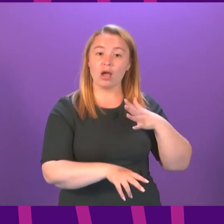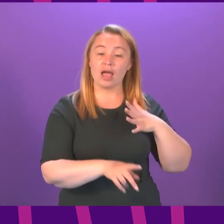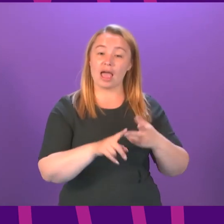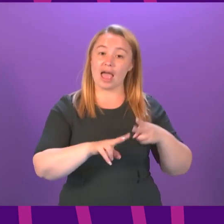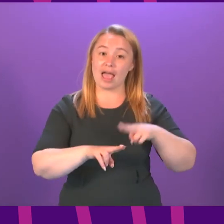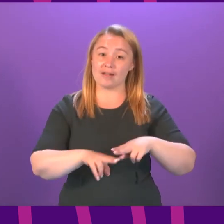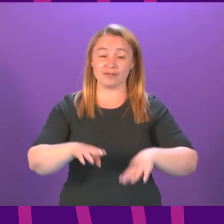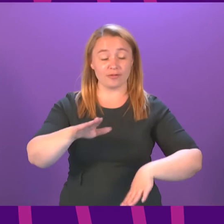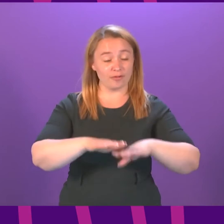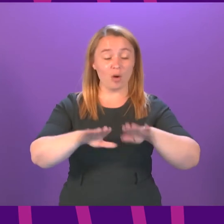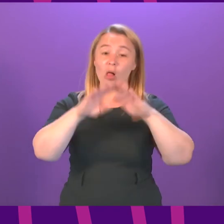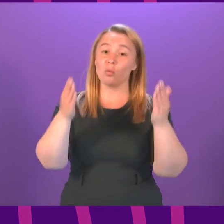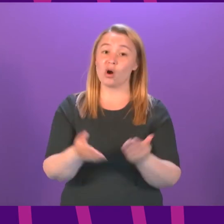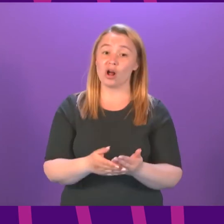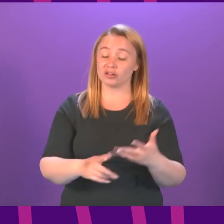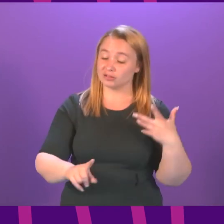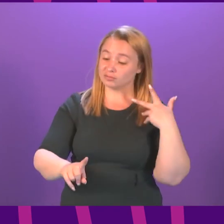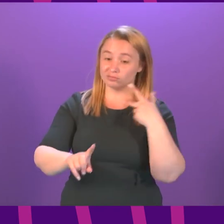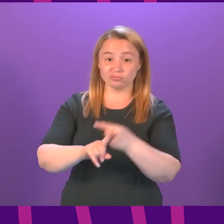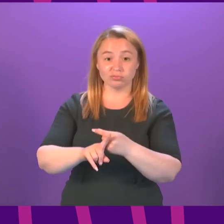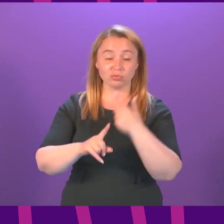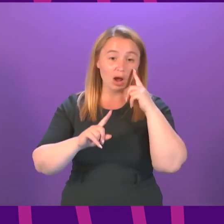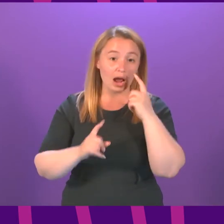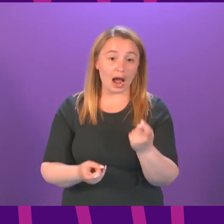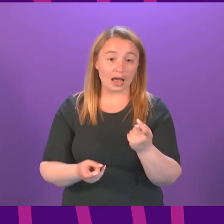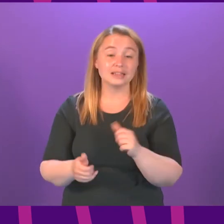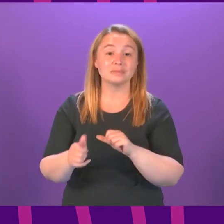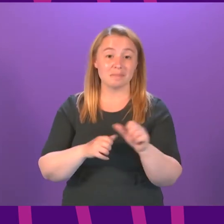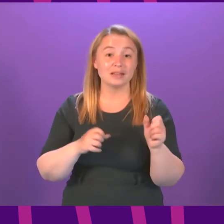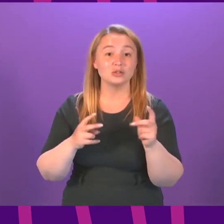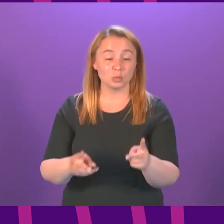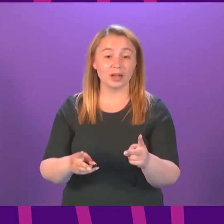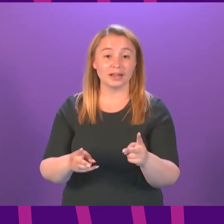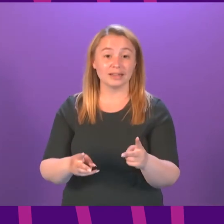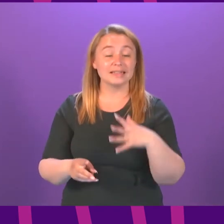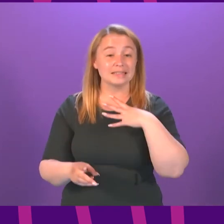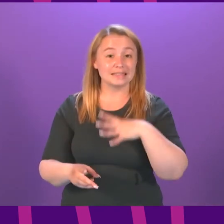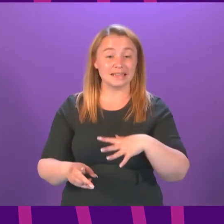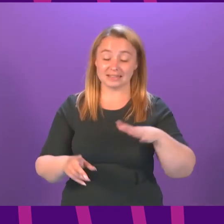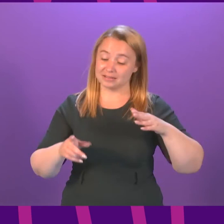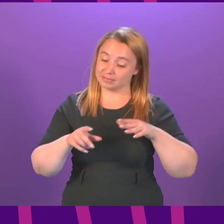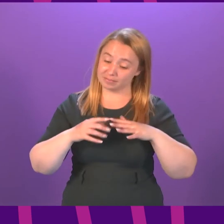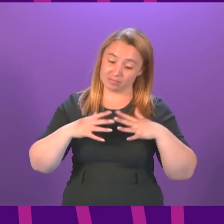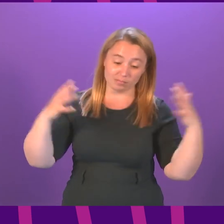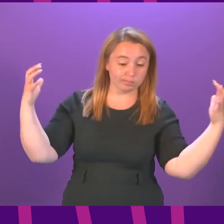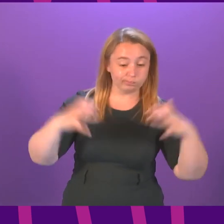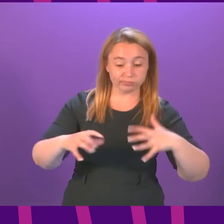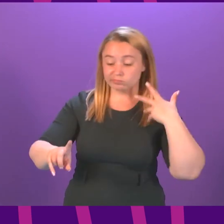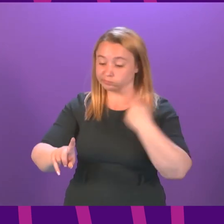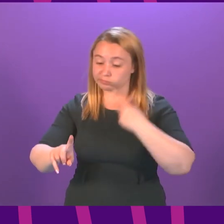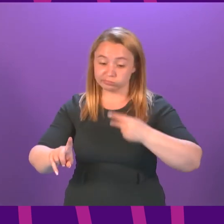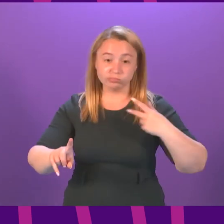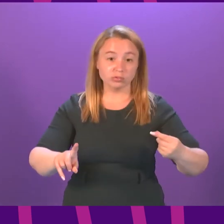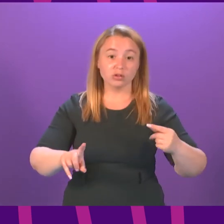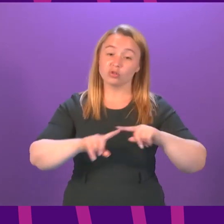world manages to exit from it and the best chance we have of exiting from it is through mass vaccination so we have a part to